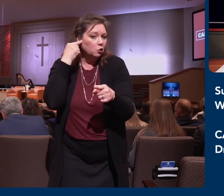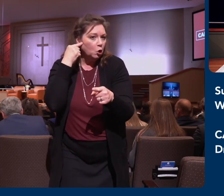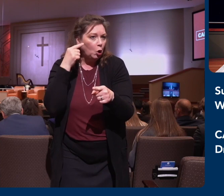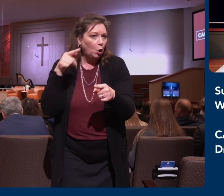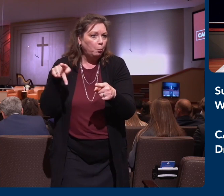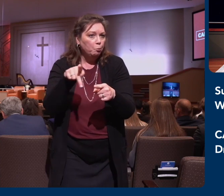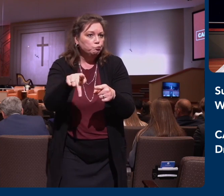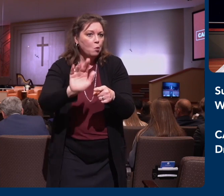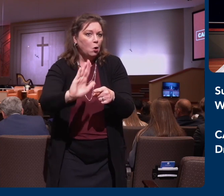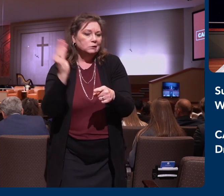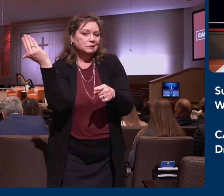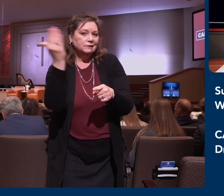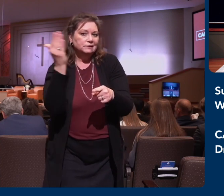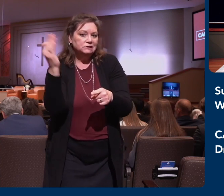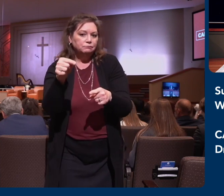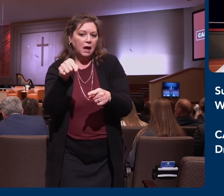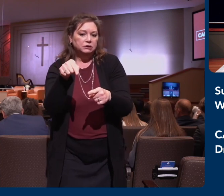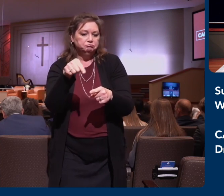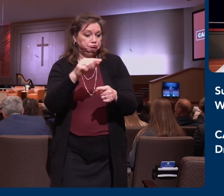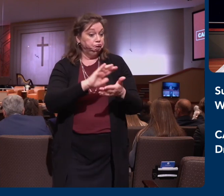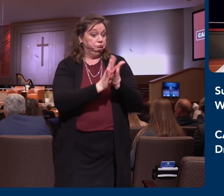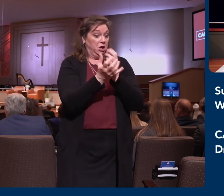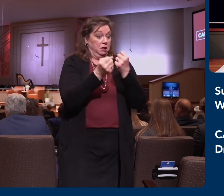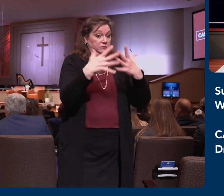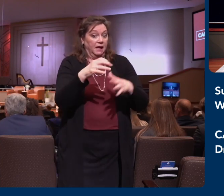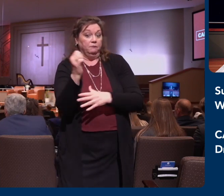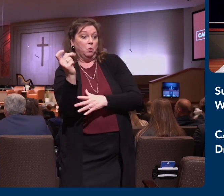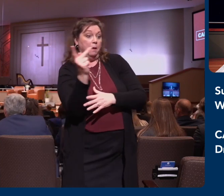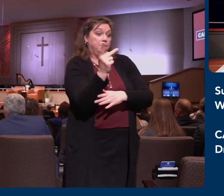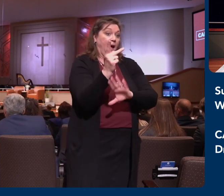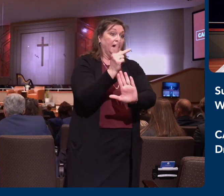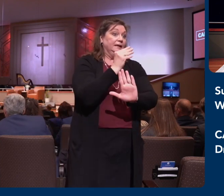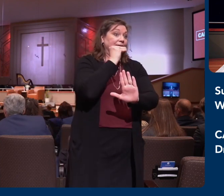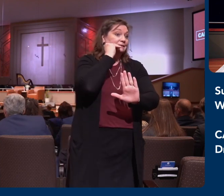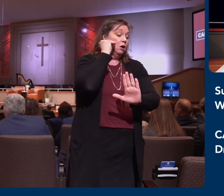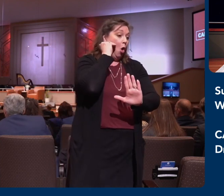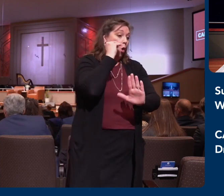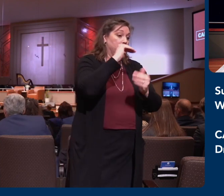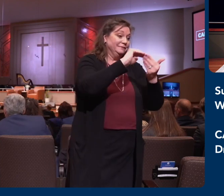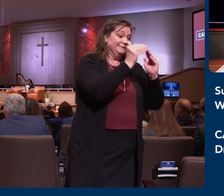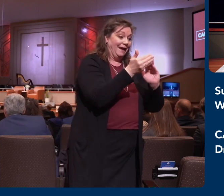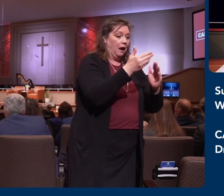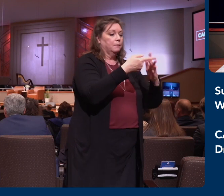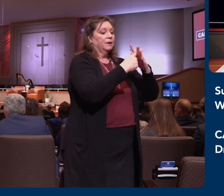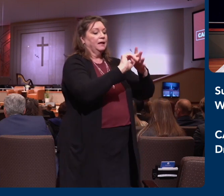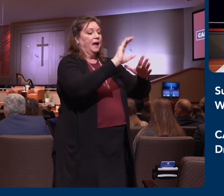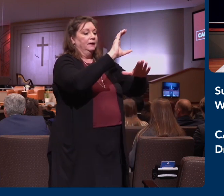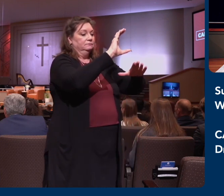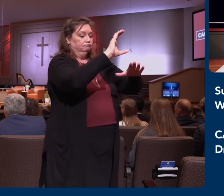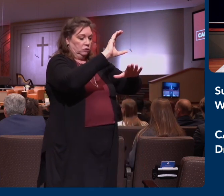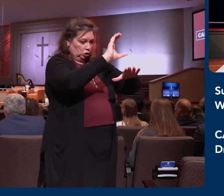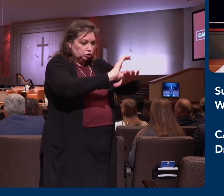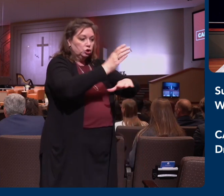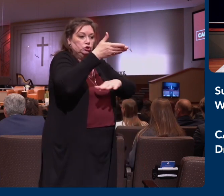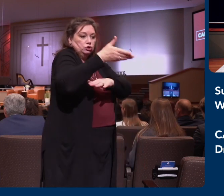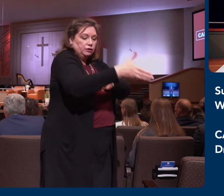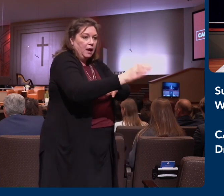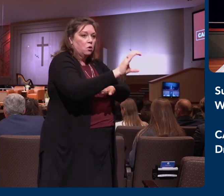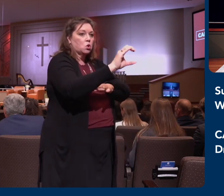desire to go back to his hometown and start a church there in Colossae. Now false teachers were coming in and